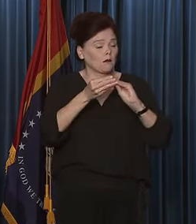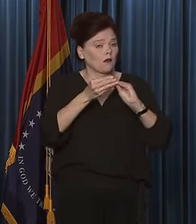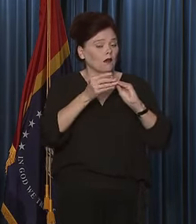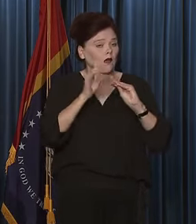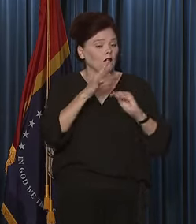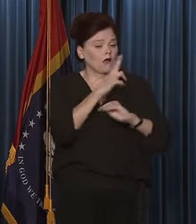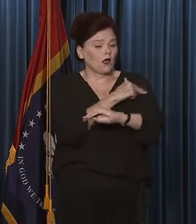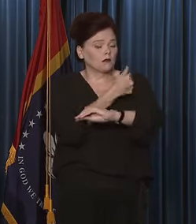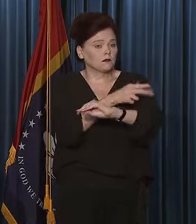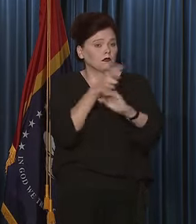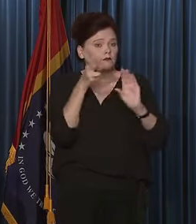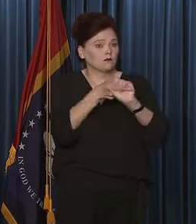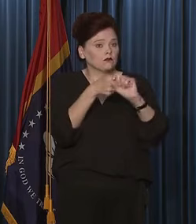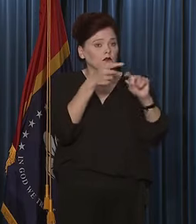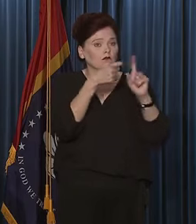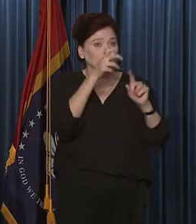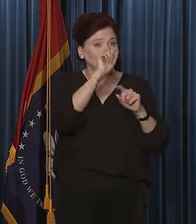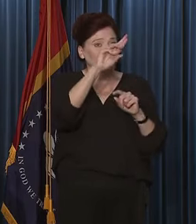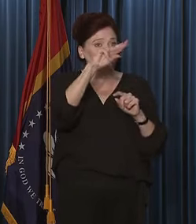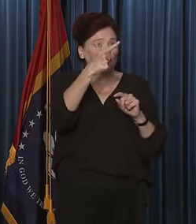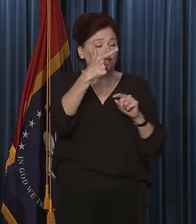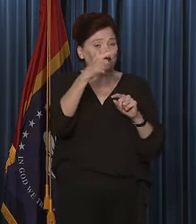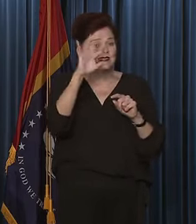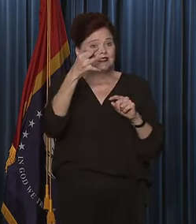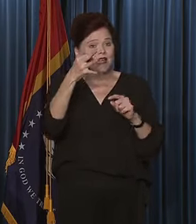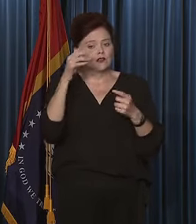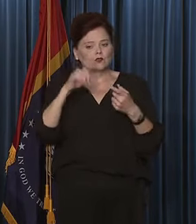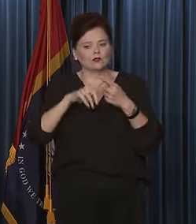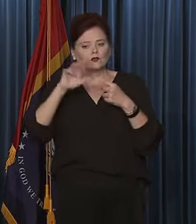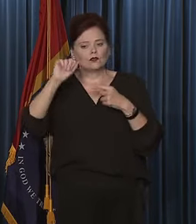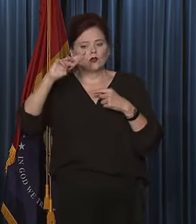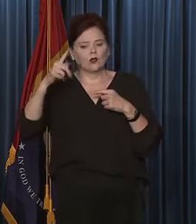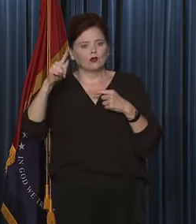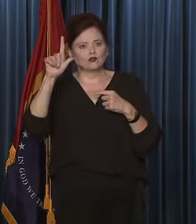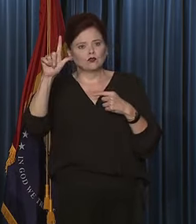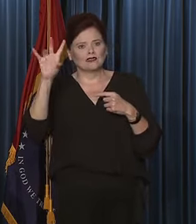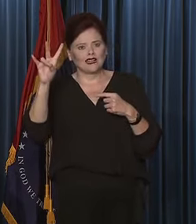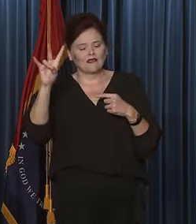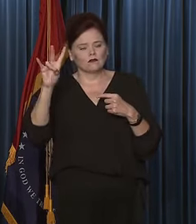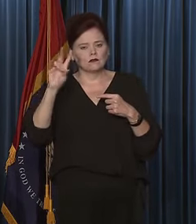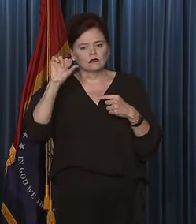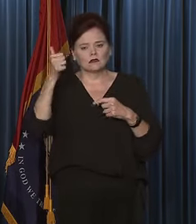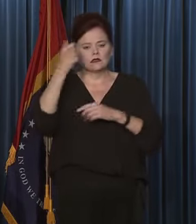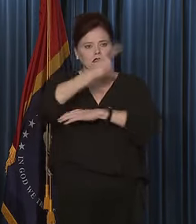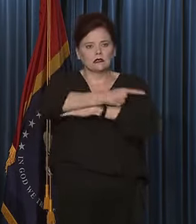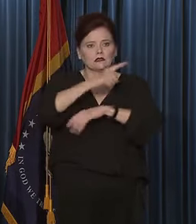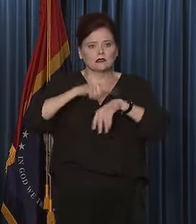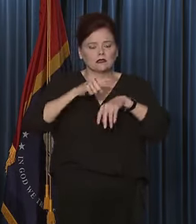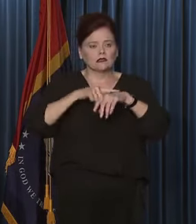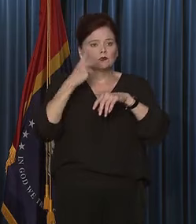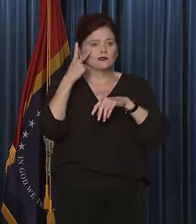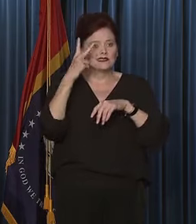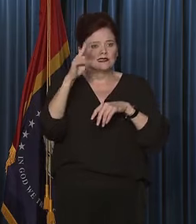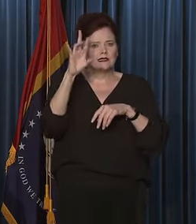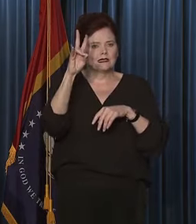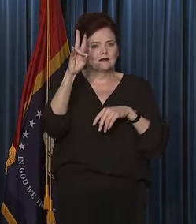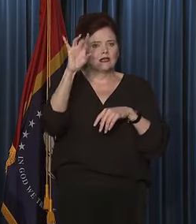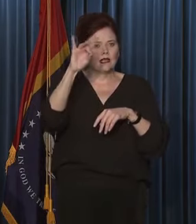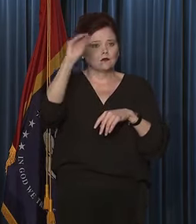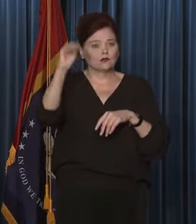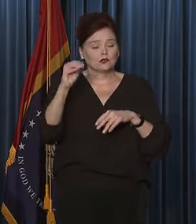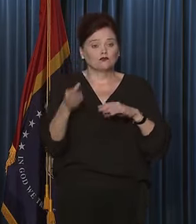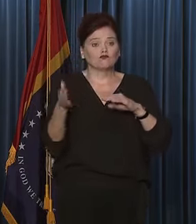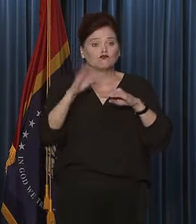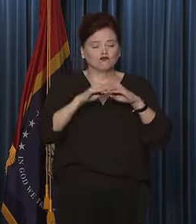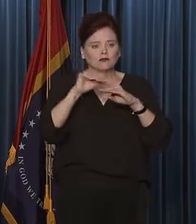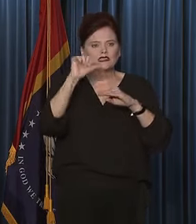hospitalizations from August the 9th to August the 27th, over about a 10-day period, we actually saw about a 7% or 8% increase